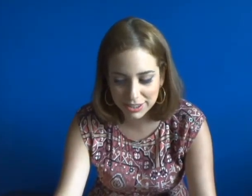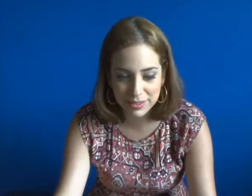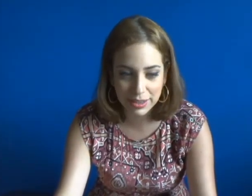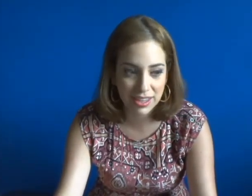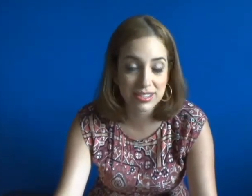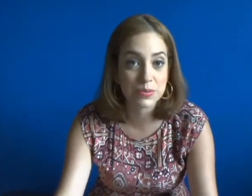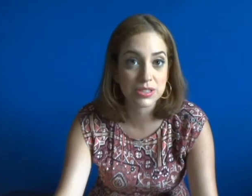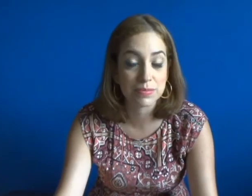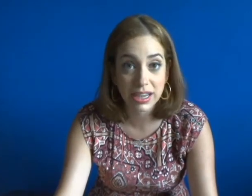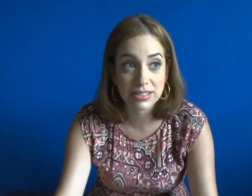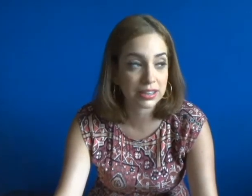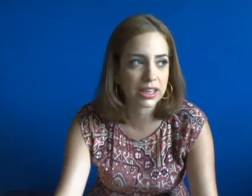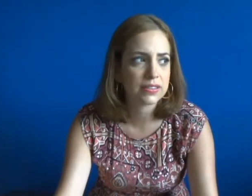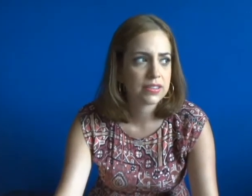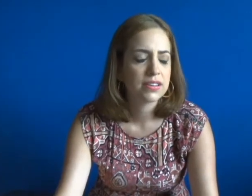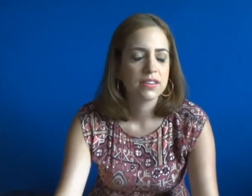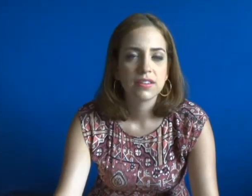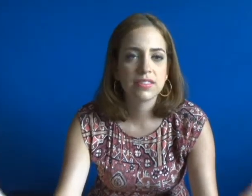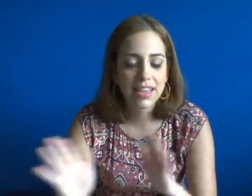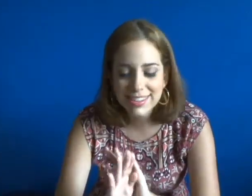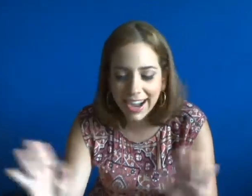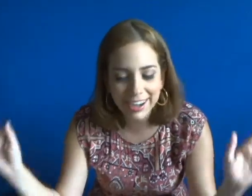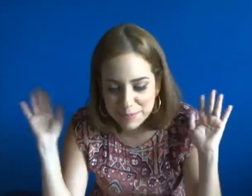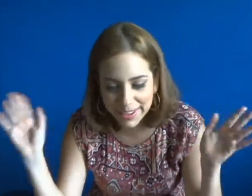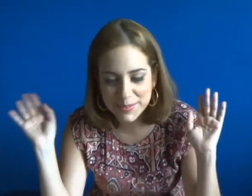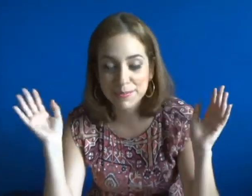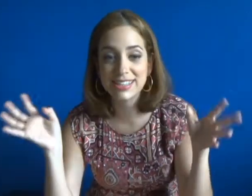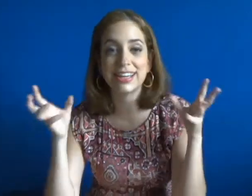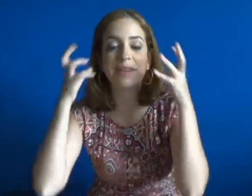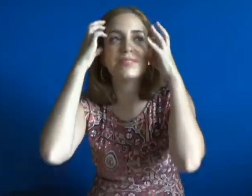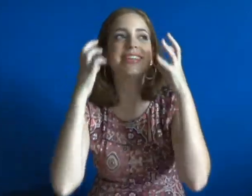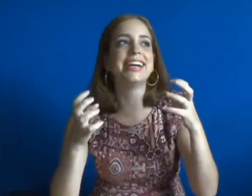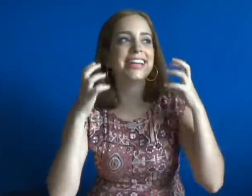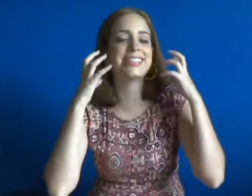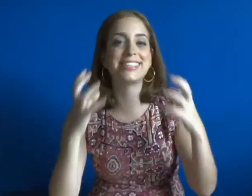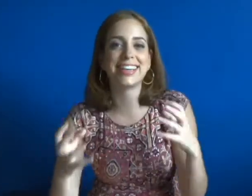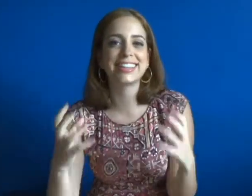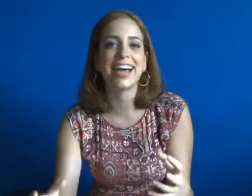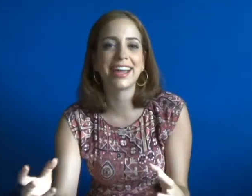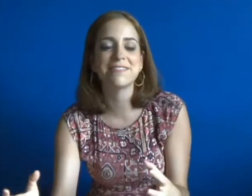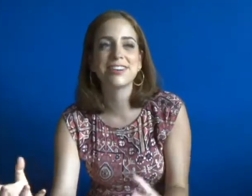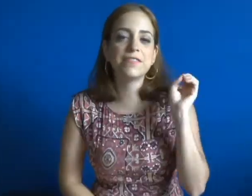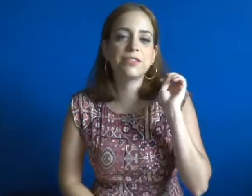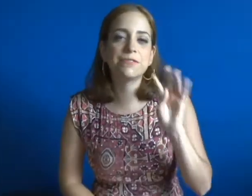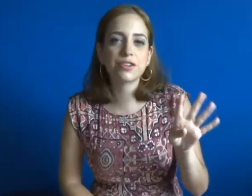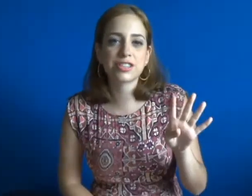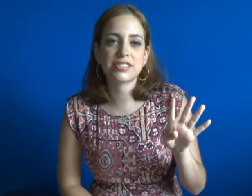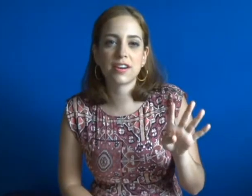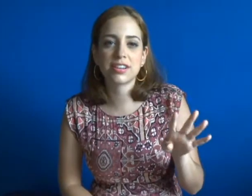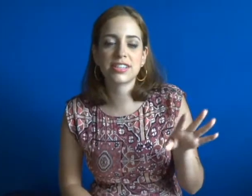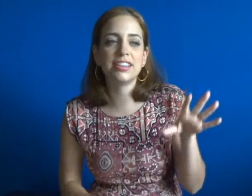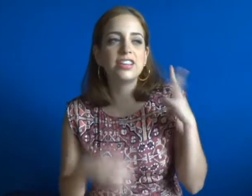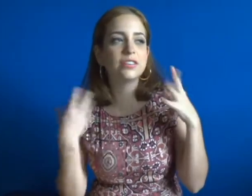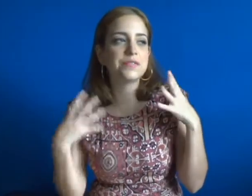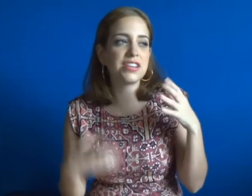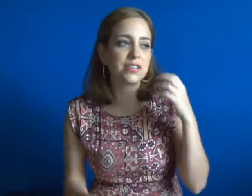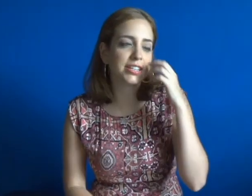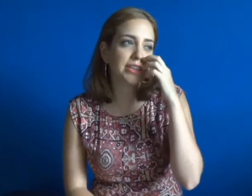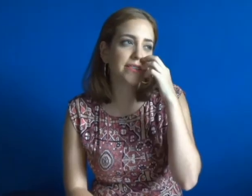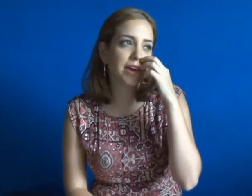to tell you that the ending was amazing. Like the entire play was amazing and I'm dying to see it live. I give it 4 stars and the only reason I did